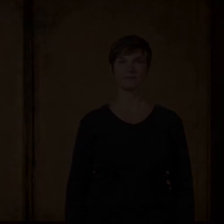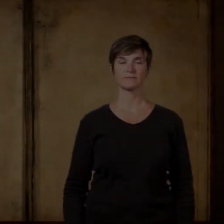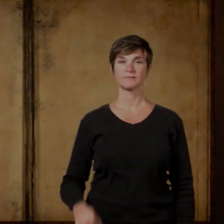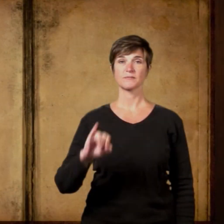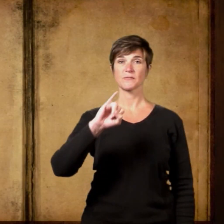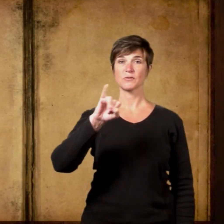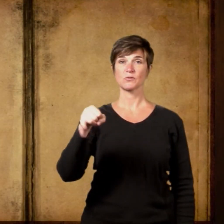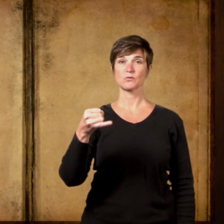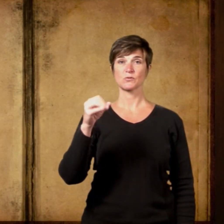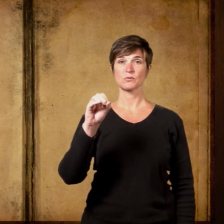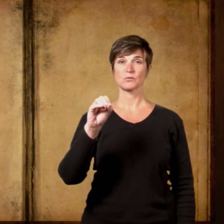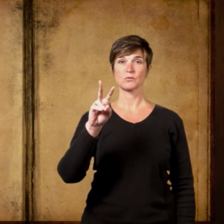Jovial